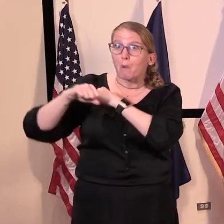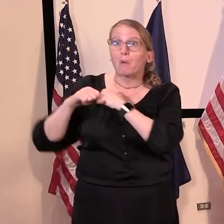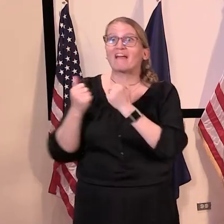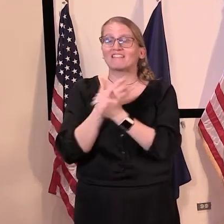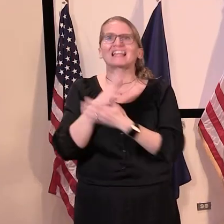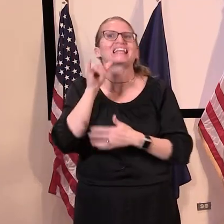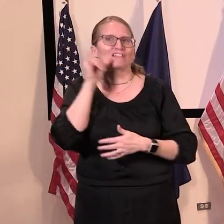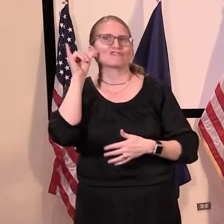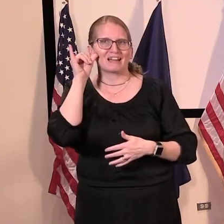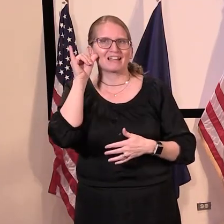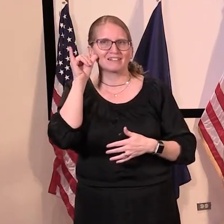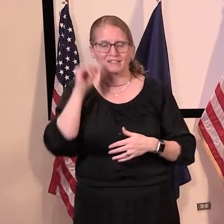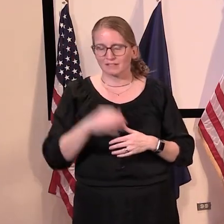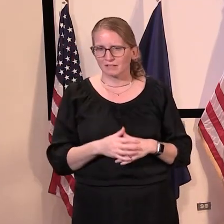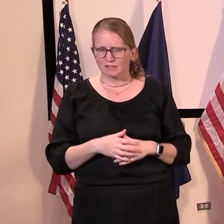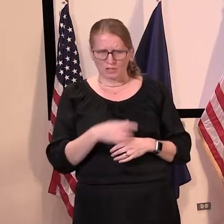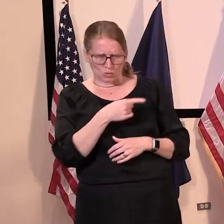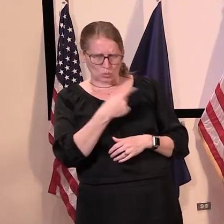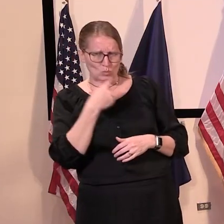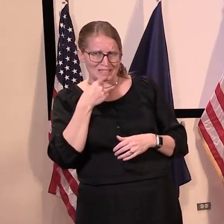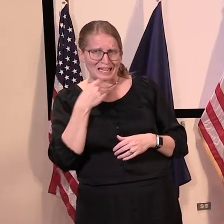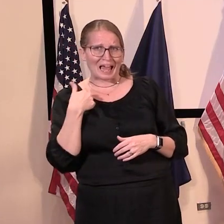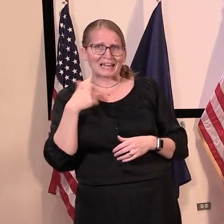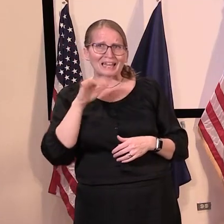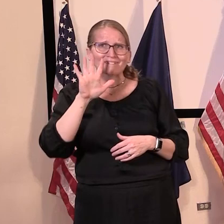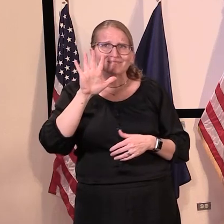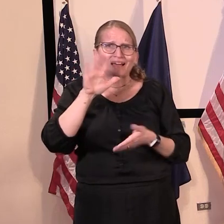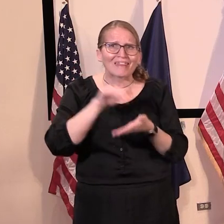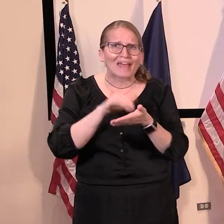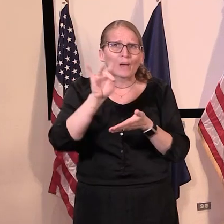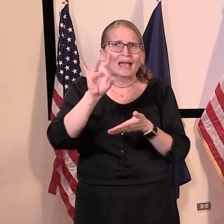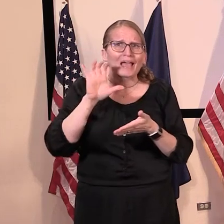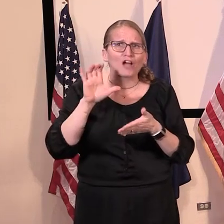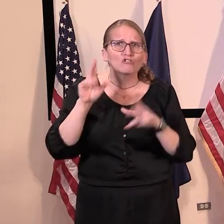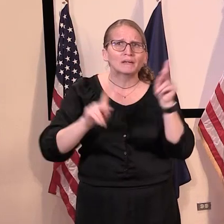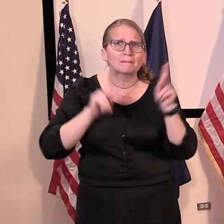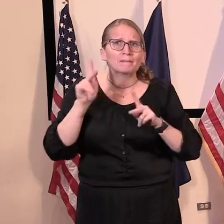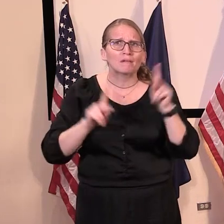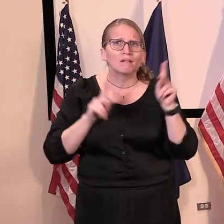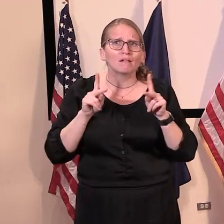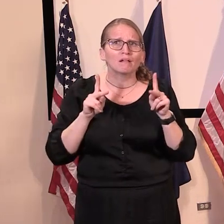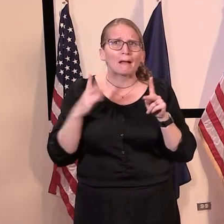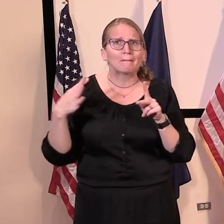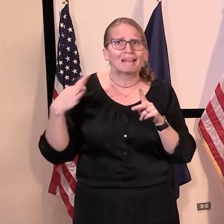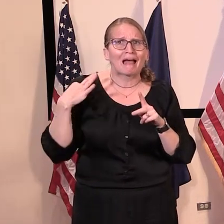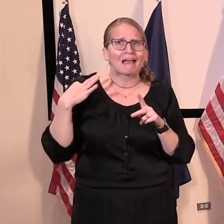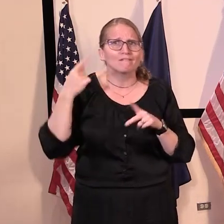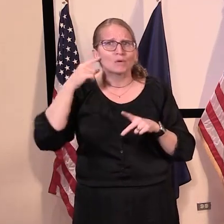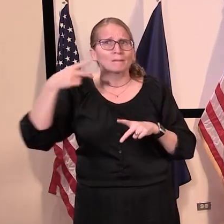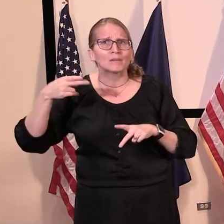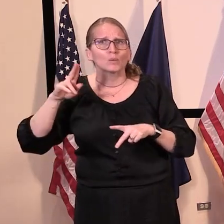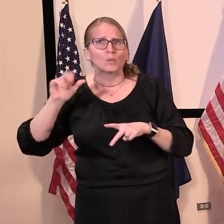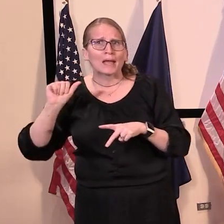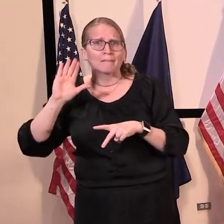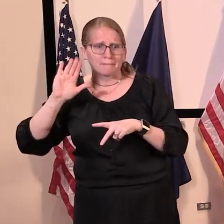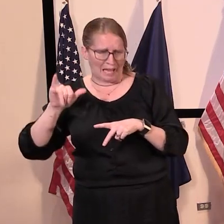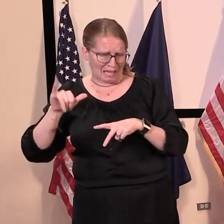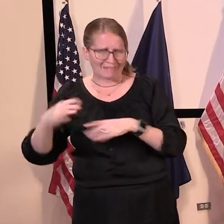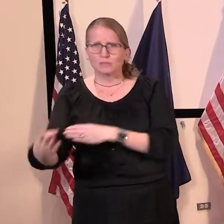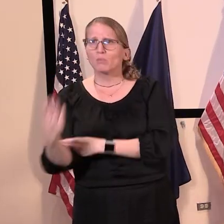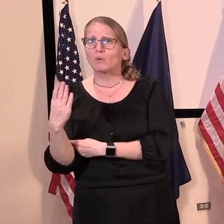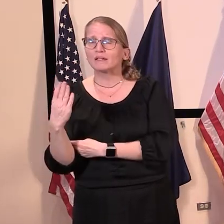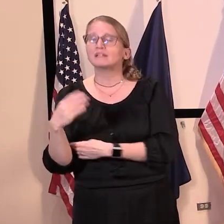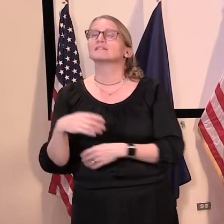And you said that, um, you had, I believe it was 5,800 applications as of 10 o'clock this morning for PUA? Yeah. So we